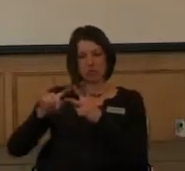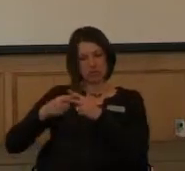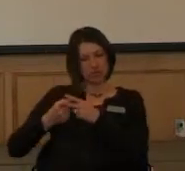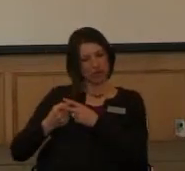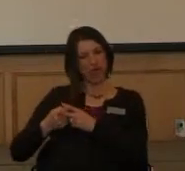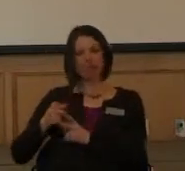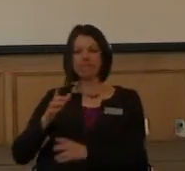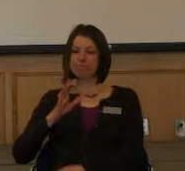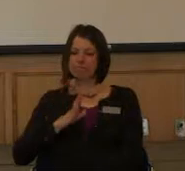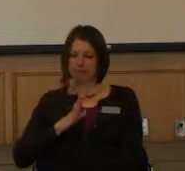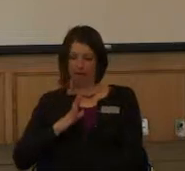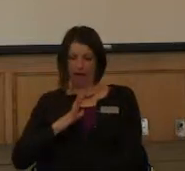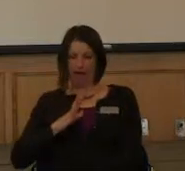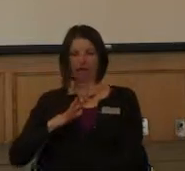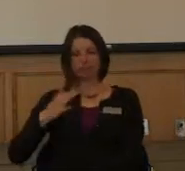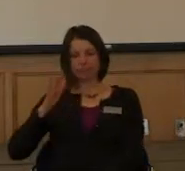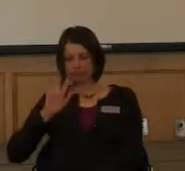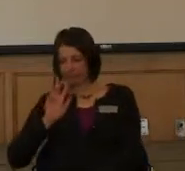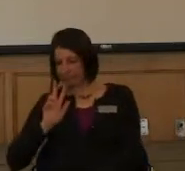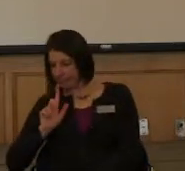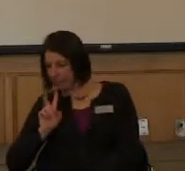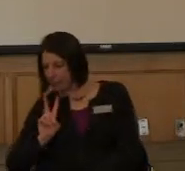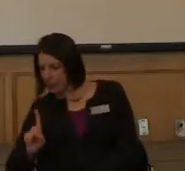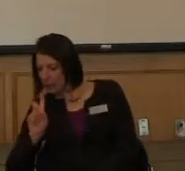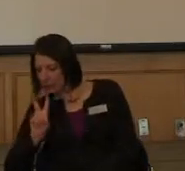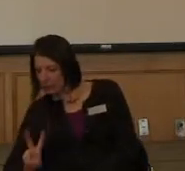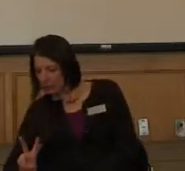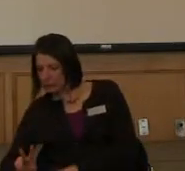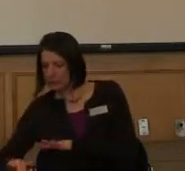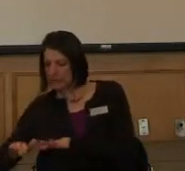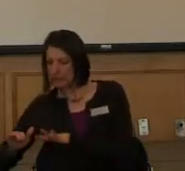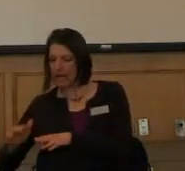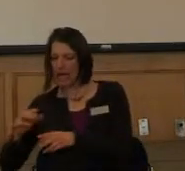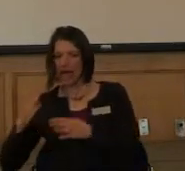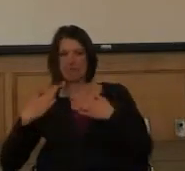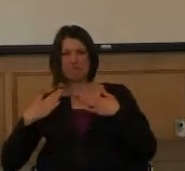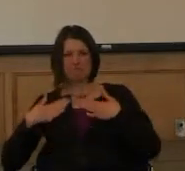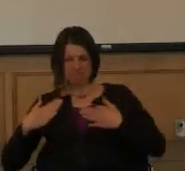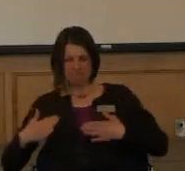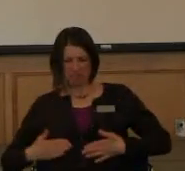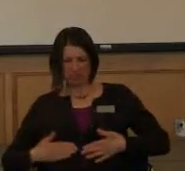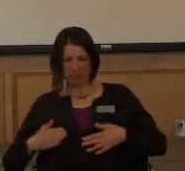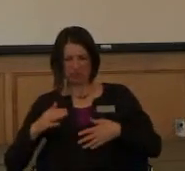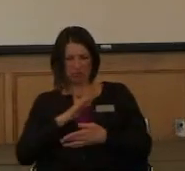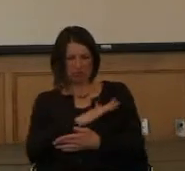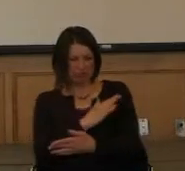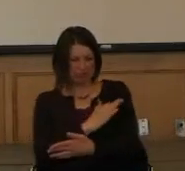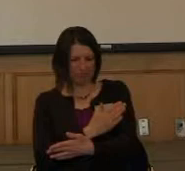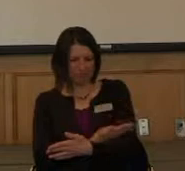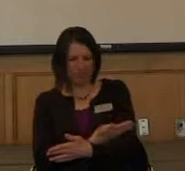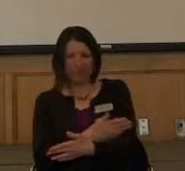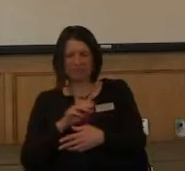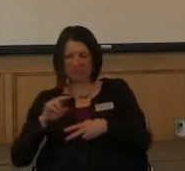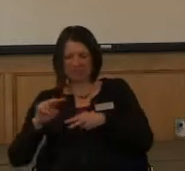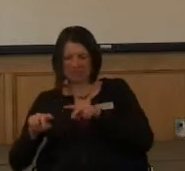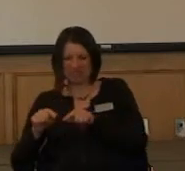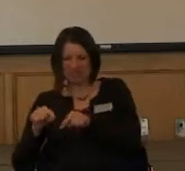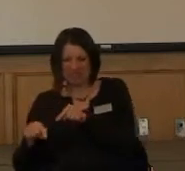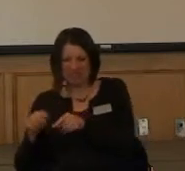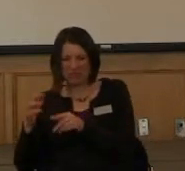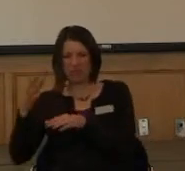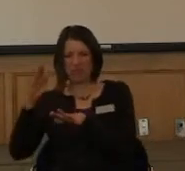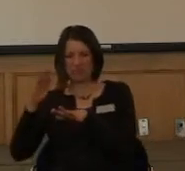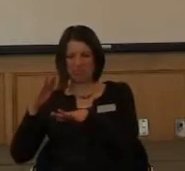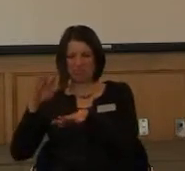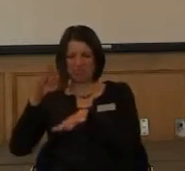know, toddling around, walking, and then start noticing muscle weakness. We're not able to walk anymore. This progression